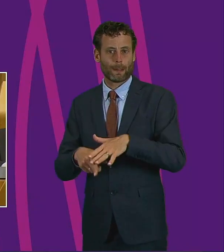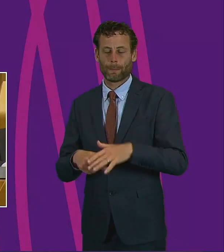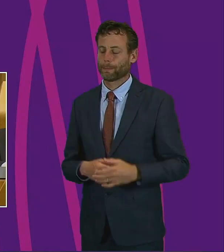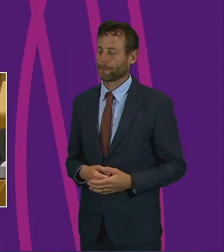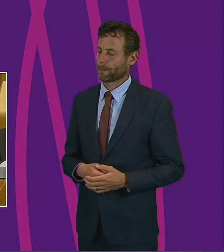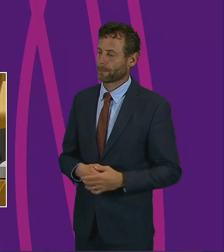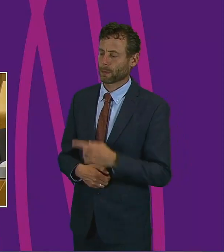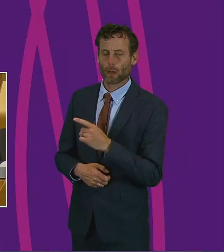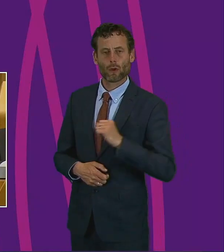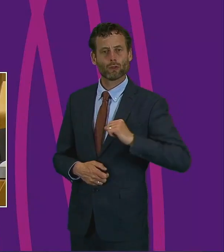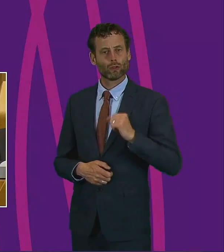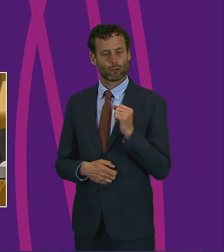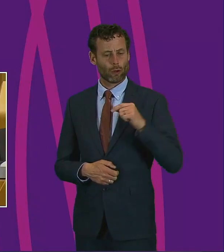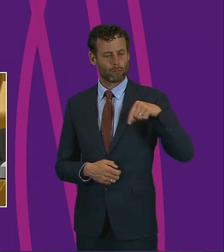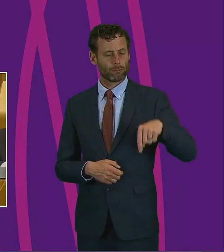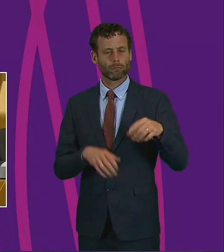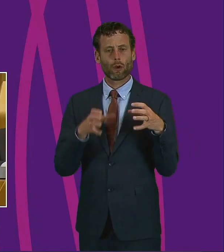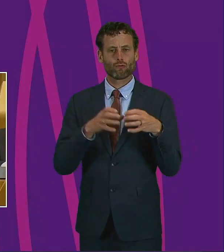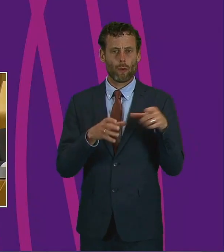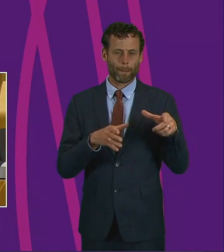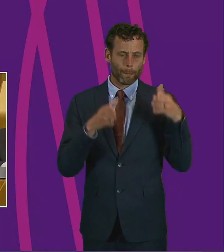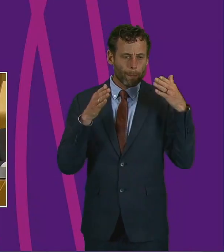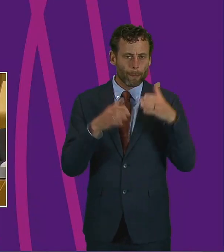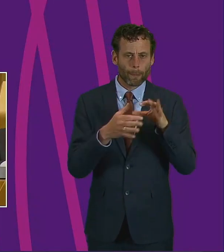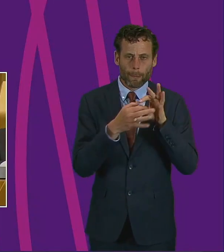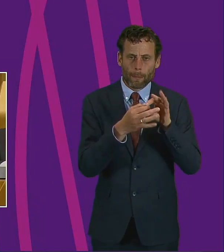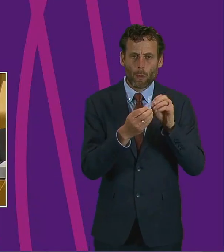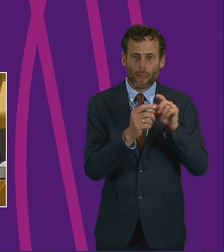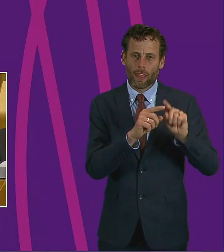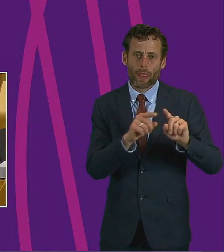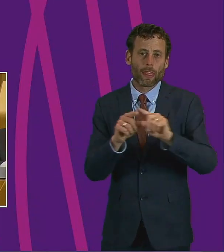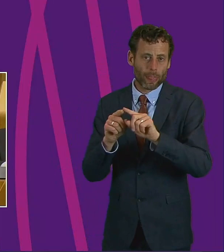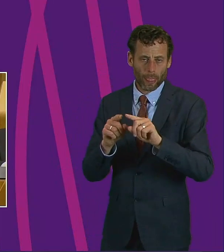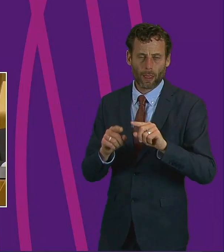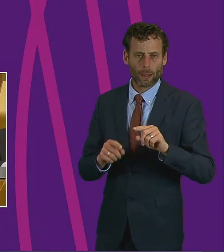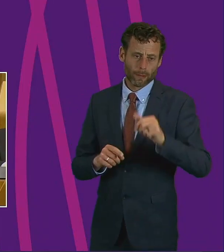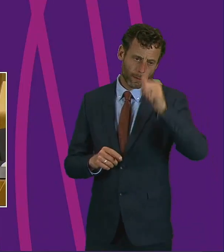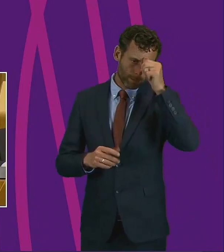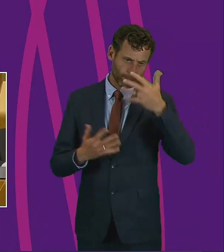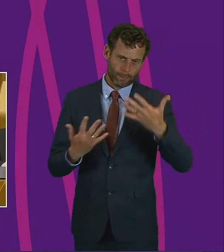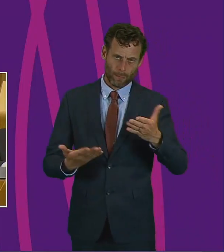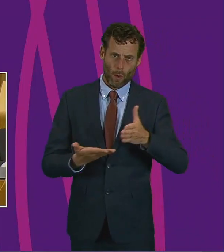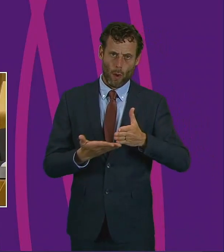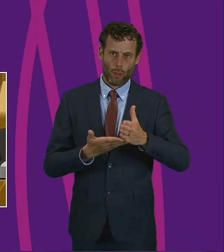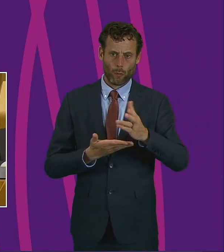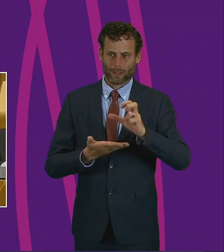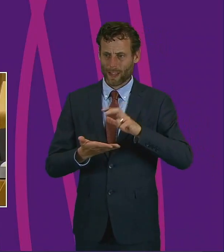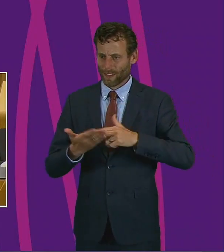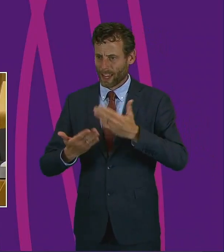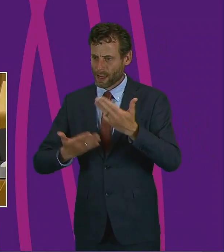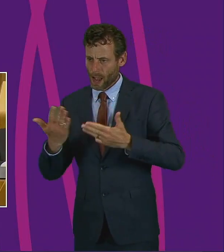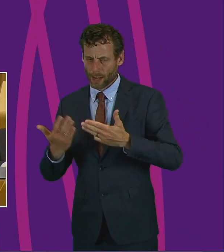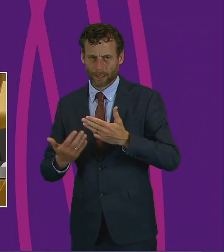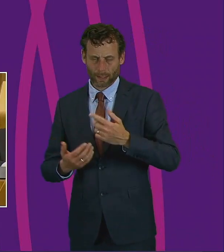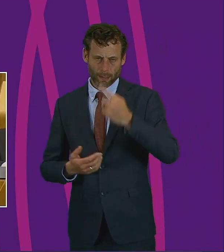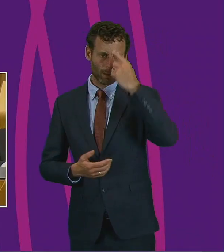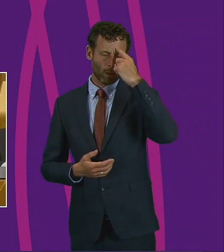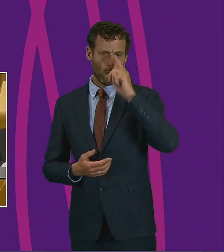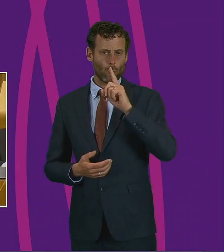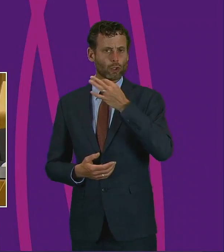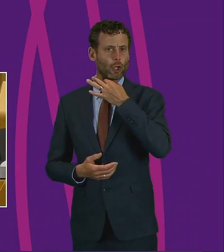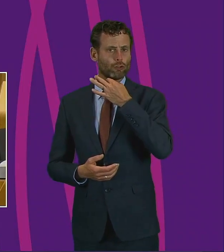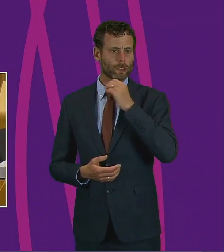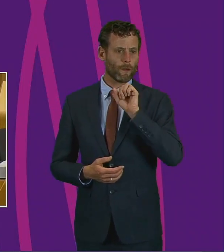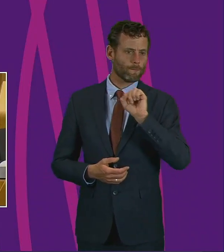work through its Ethnic Minorities National Resilience Network, responding to the many and varied challenges affecting black, Asian, Roma and other ethnic